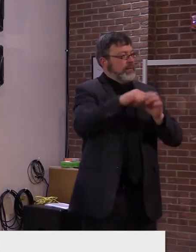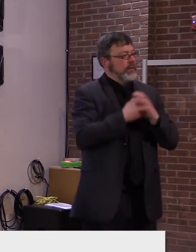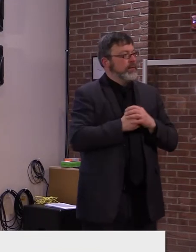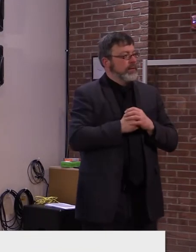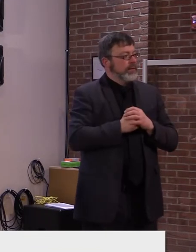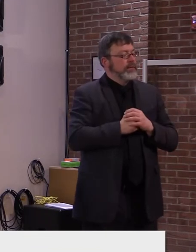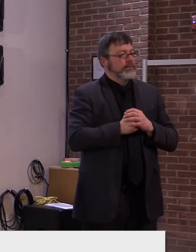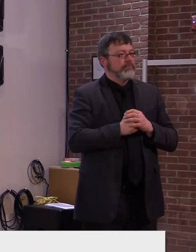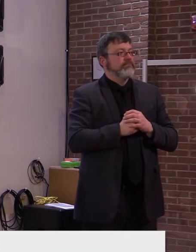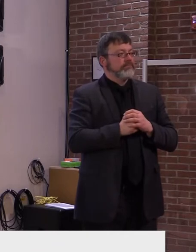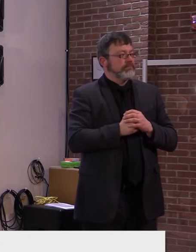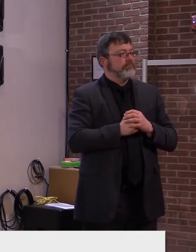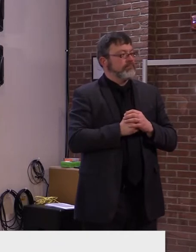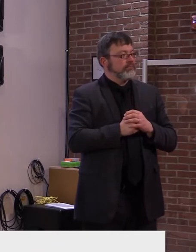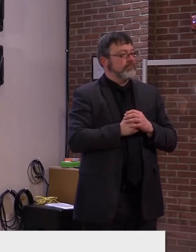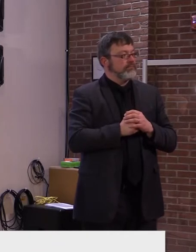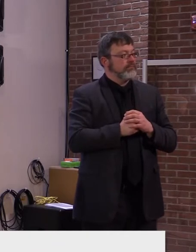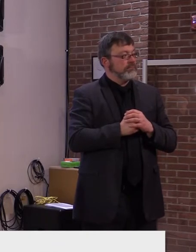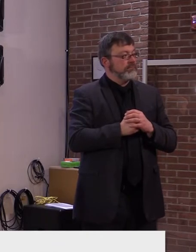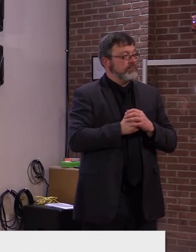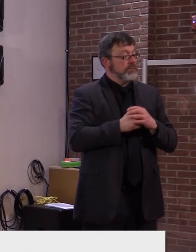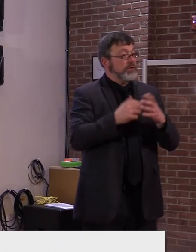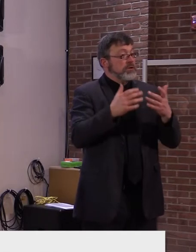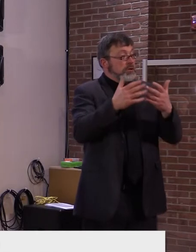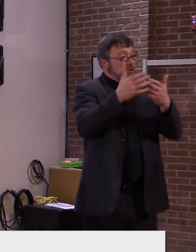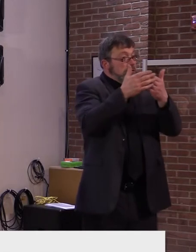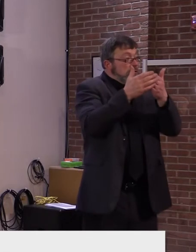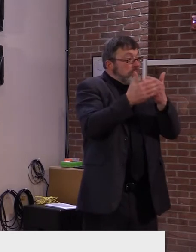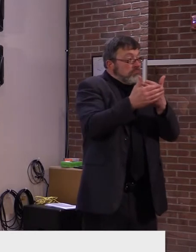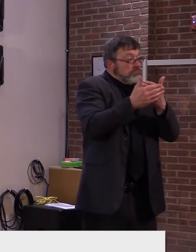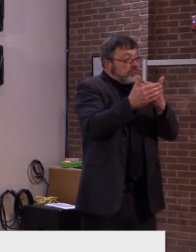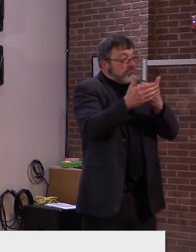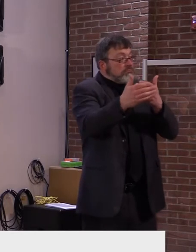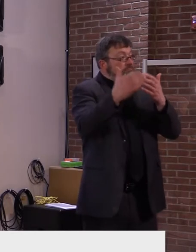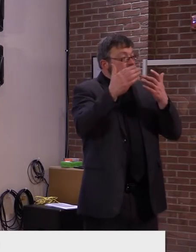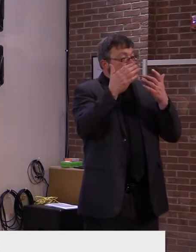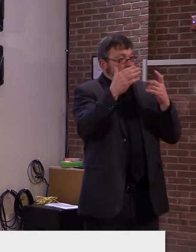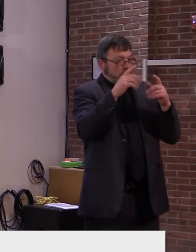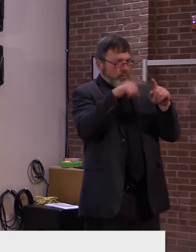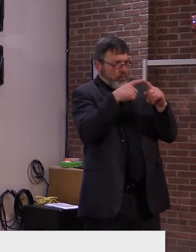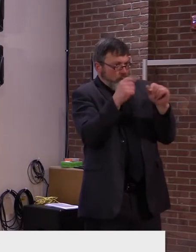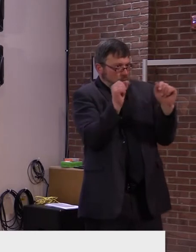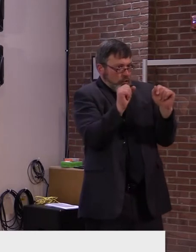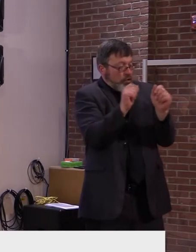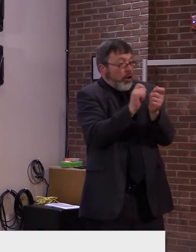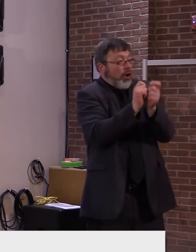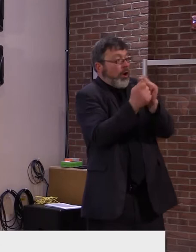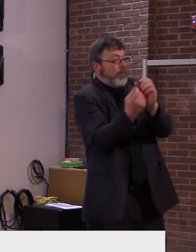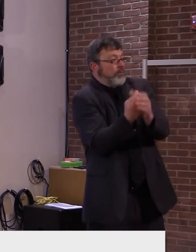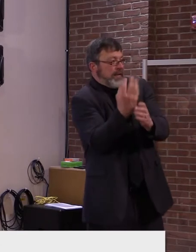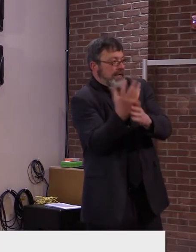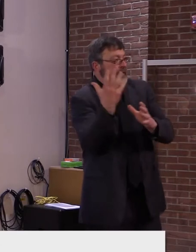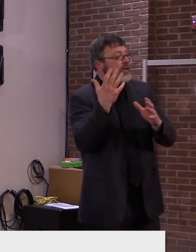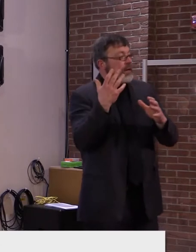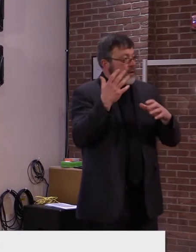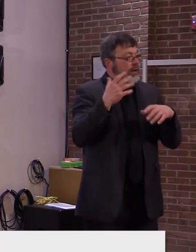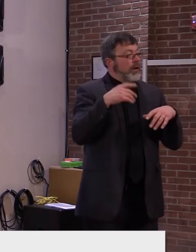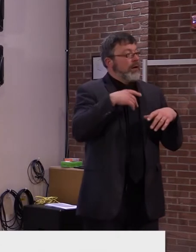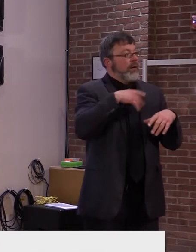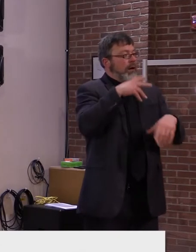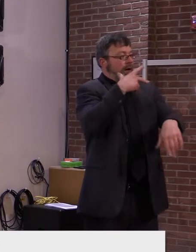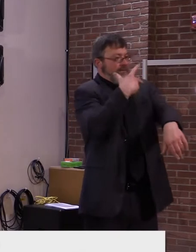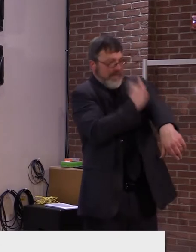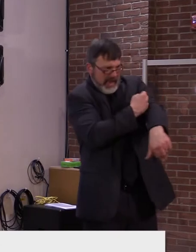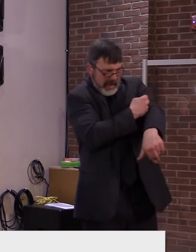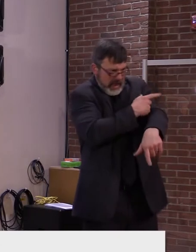As we continue to roll out a successful vaccination strategy in our long-term care settings and as we see the corresponding